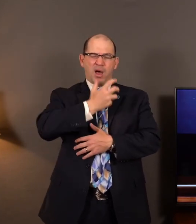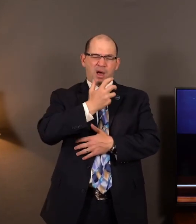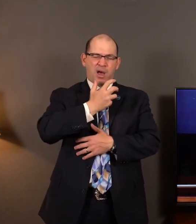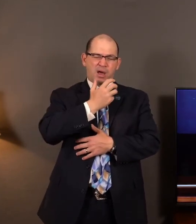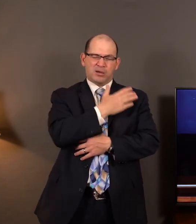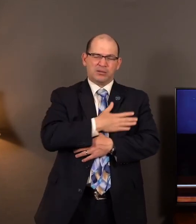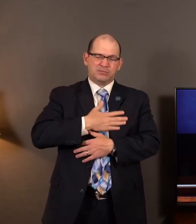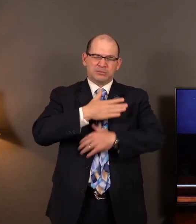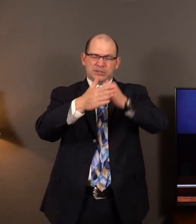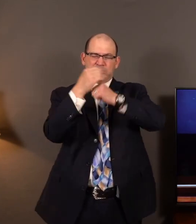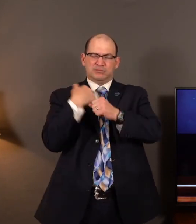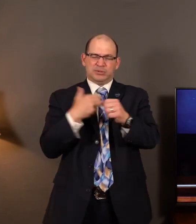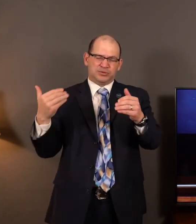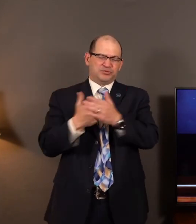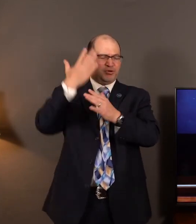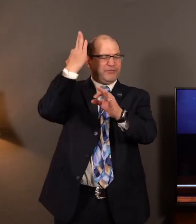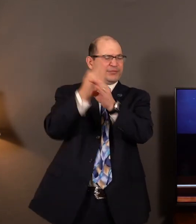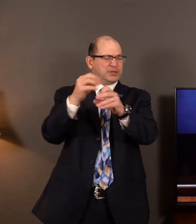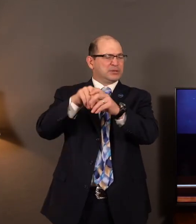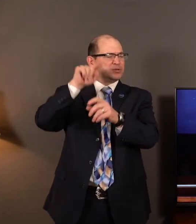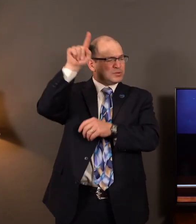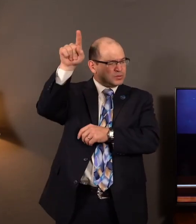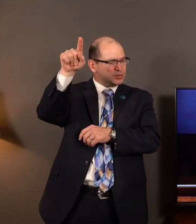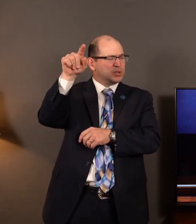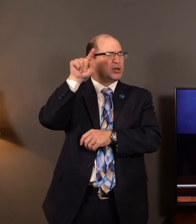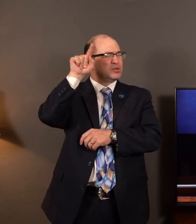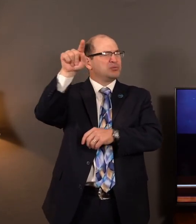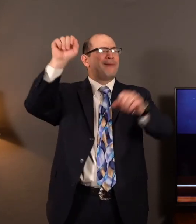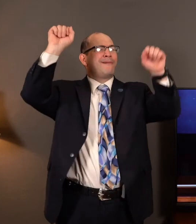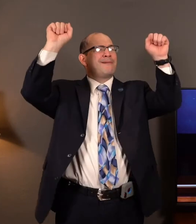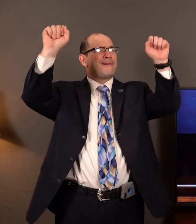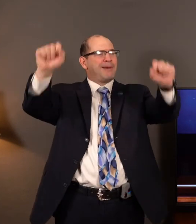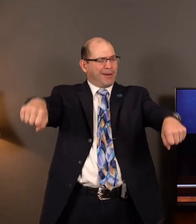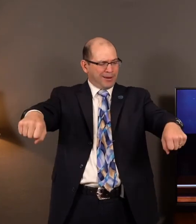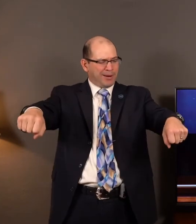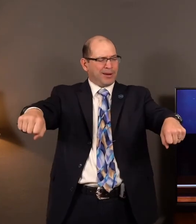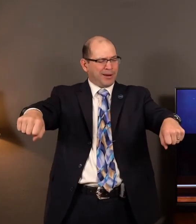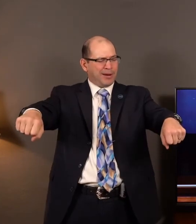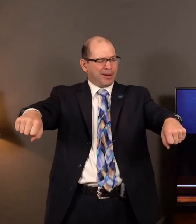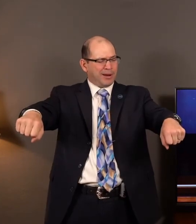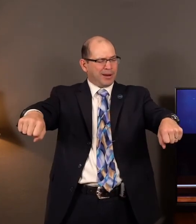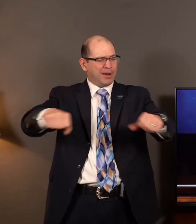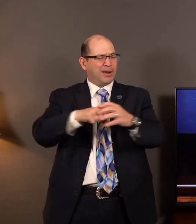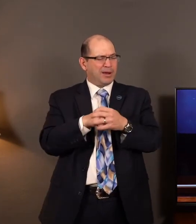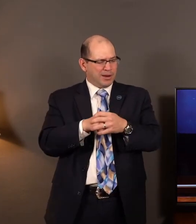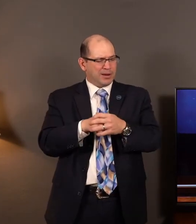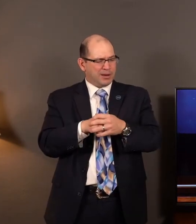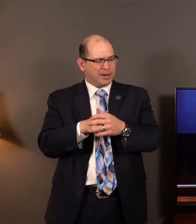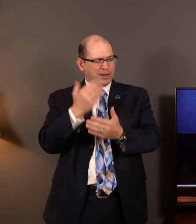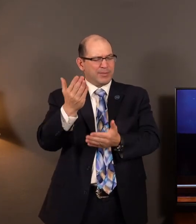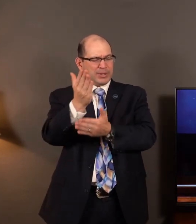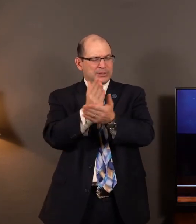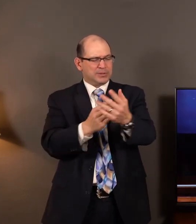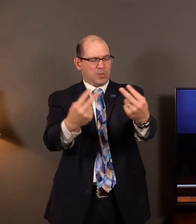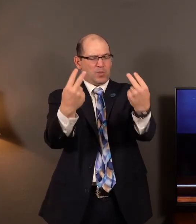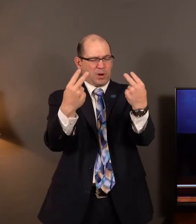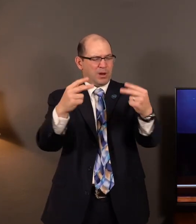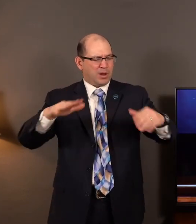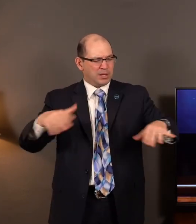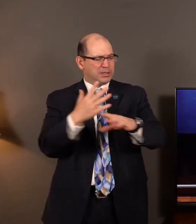tonight to renew our faith in You, to see You for who You are. Those tuning in tonight who don't know You, I pray that they